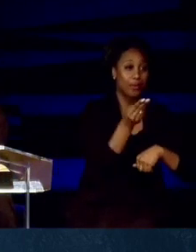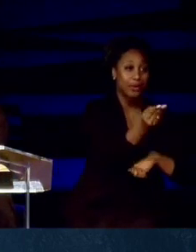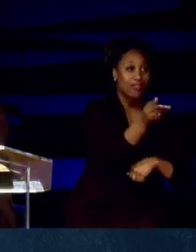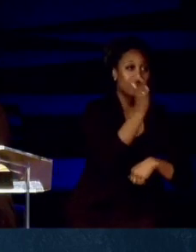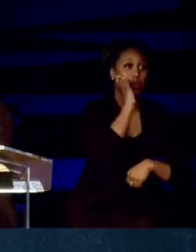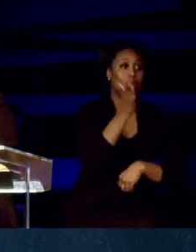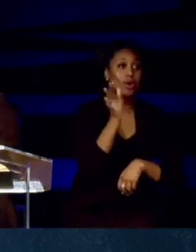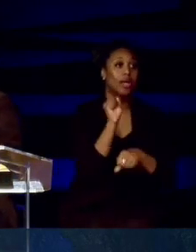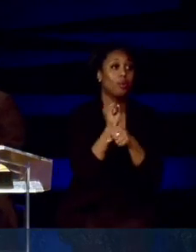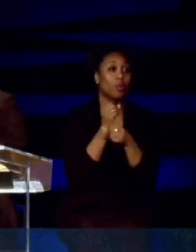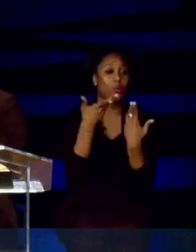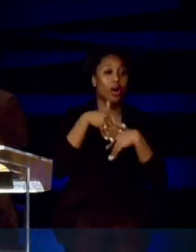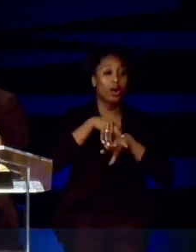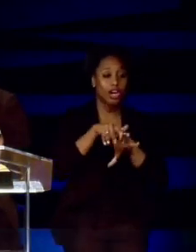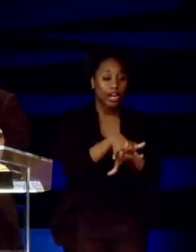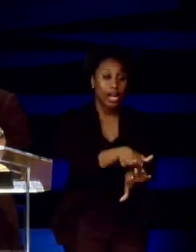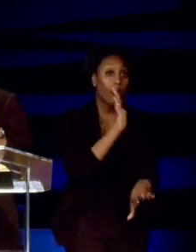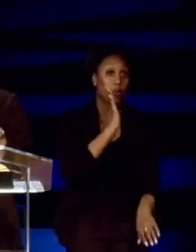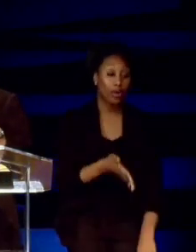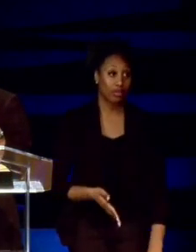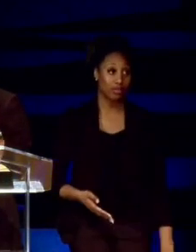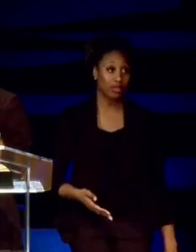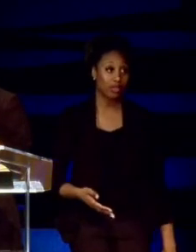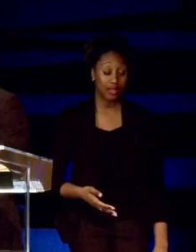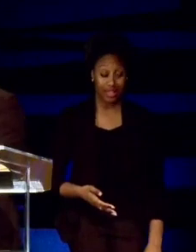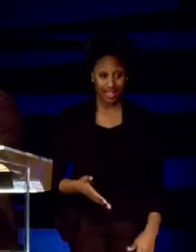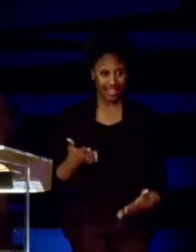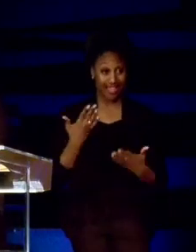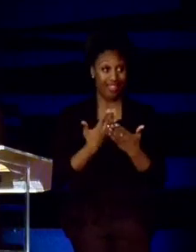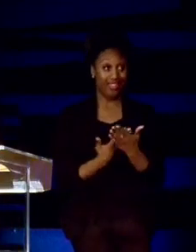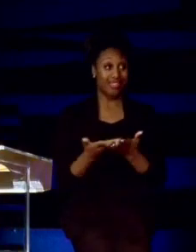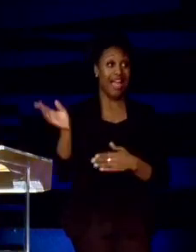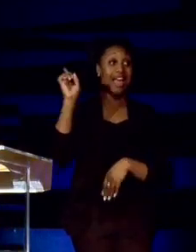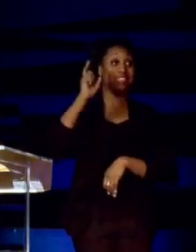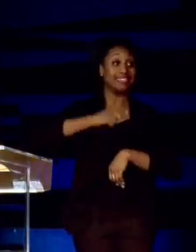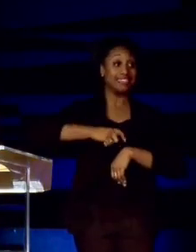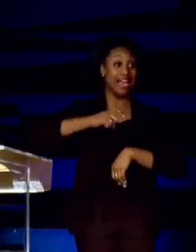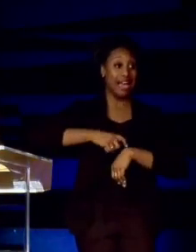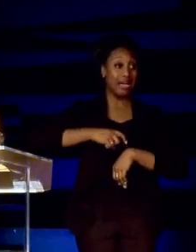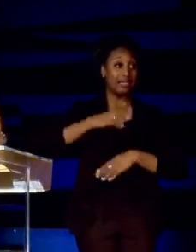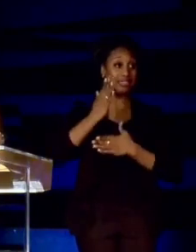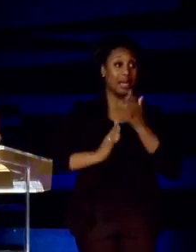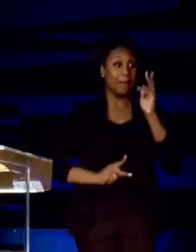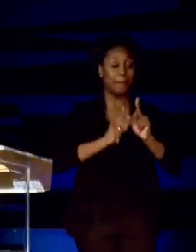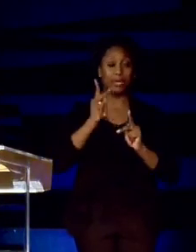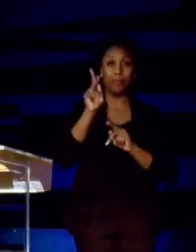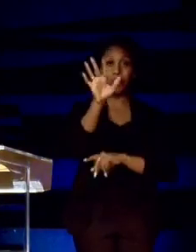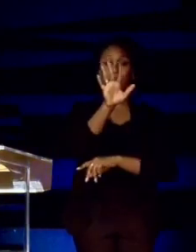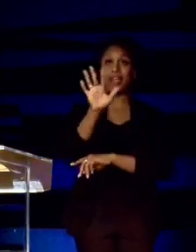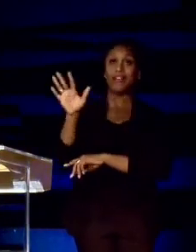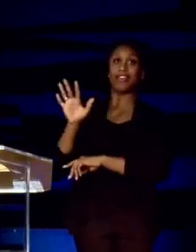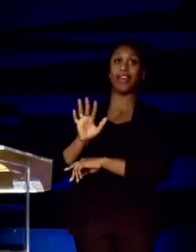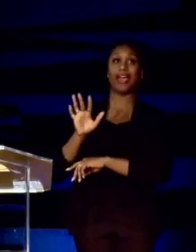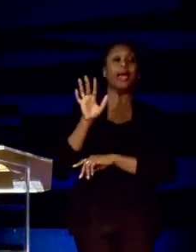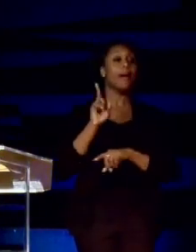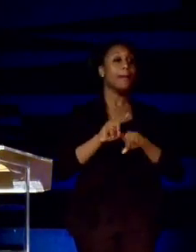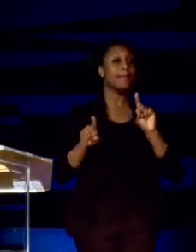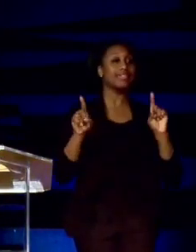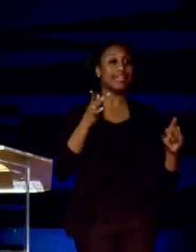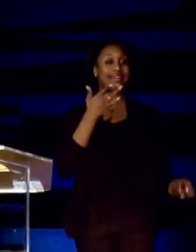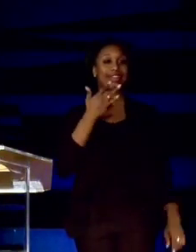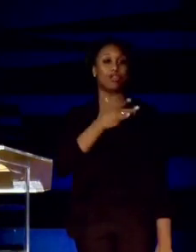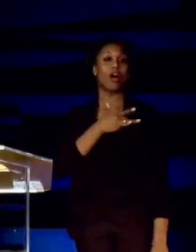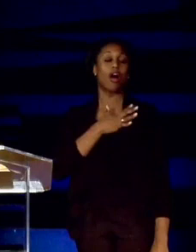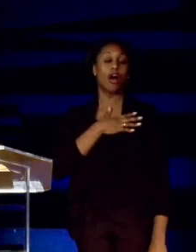Lord is going to work this out. Now, when I said this the last time, some folk didn't wave their hand, but I got some people that can say in your heart,